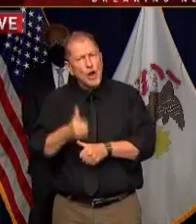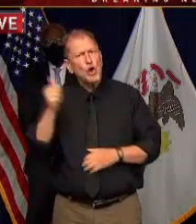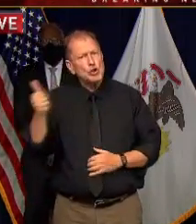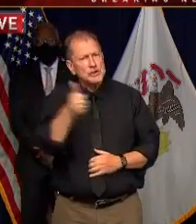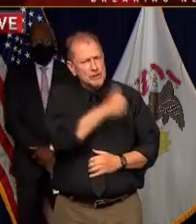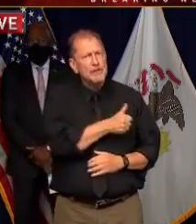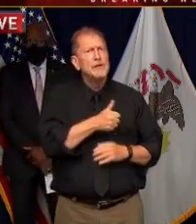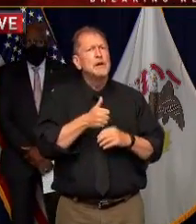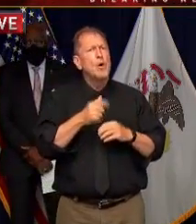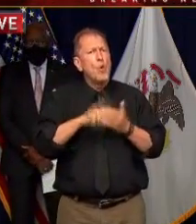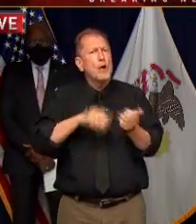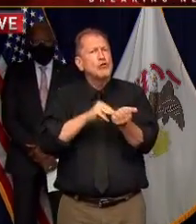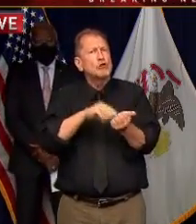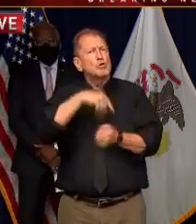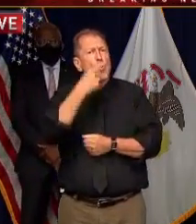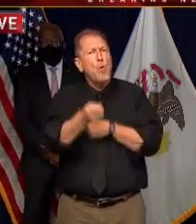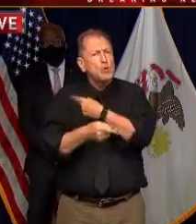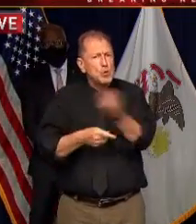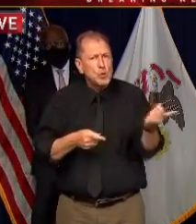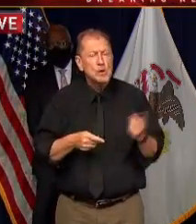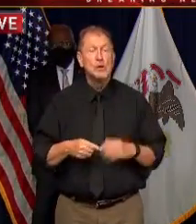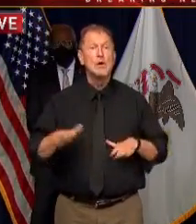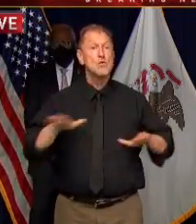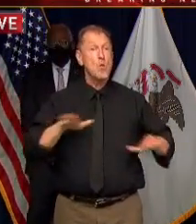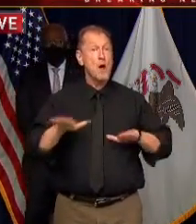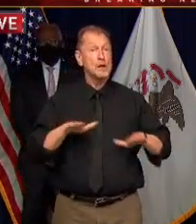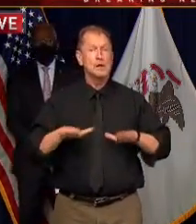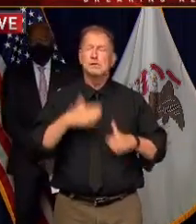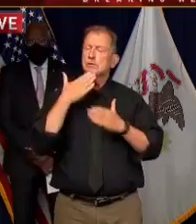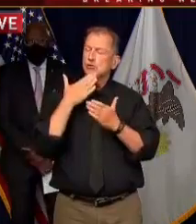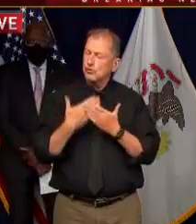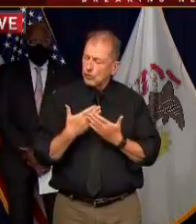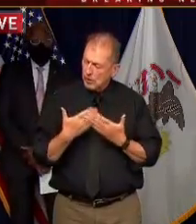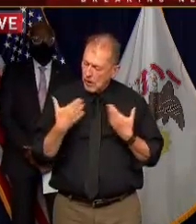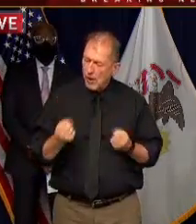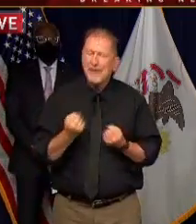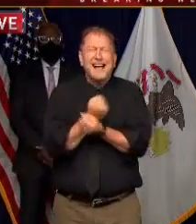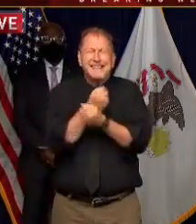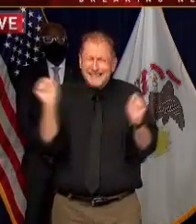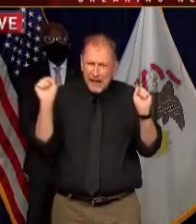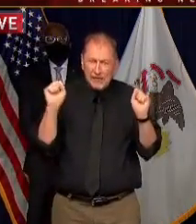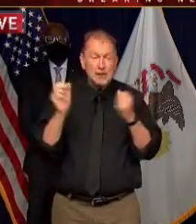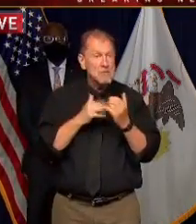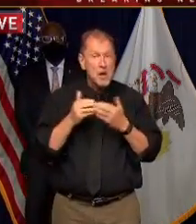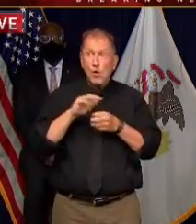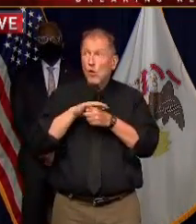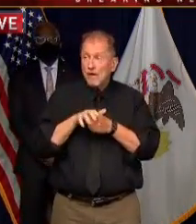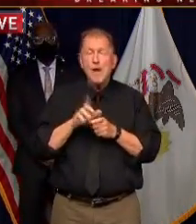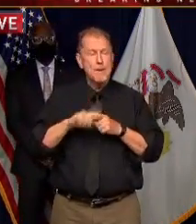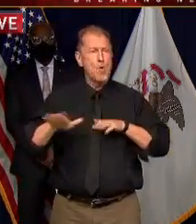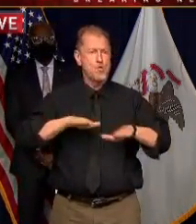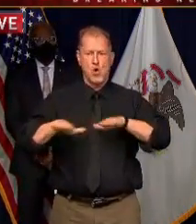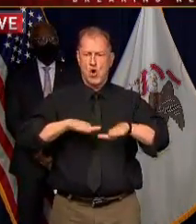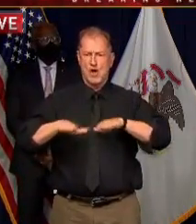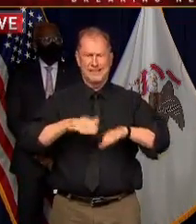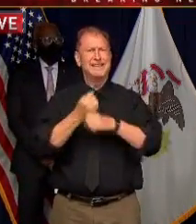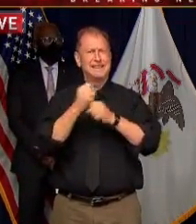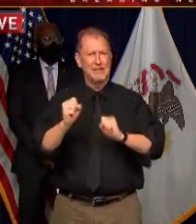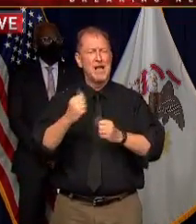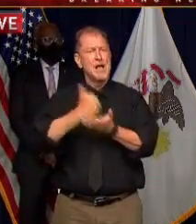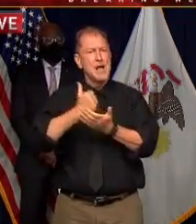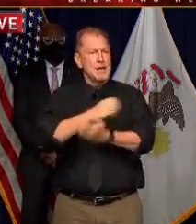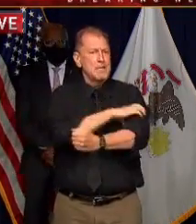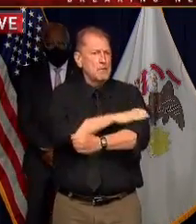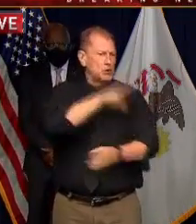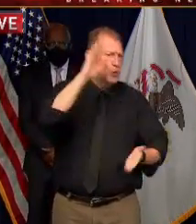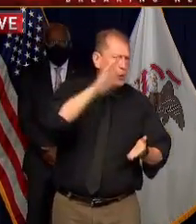sugars down walking can absolutely be a safe activity even in these covet times walk for your blood pressure